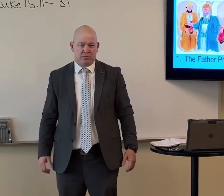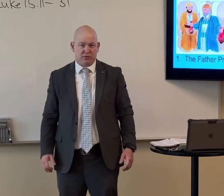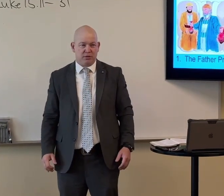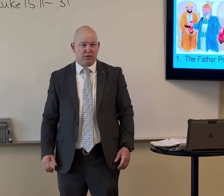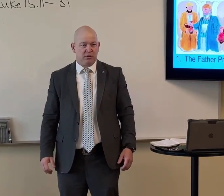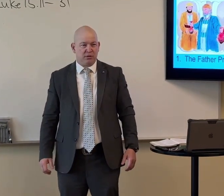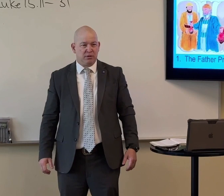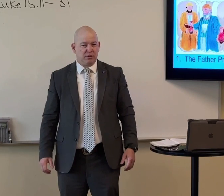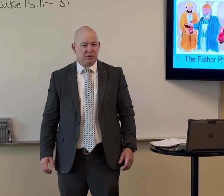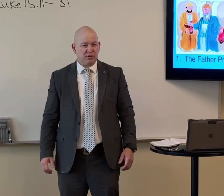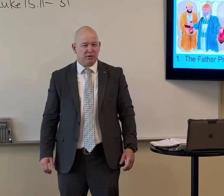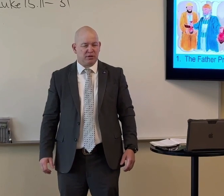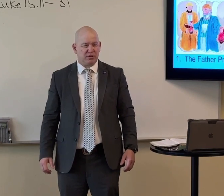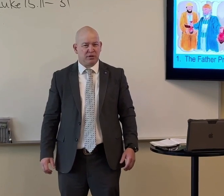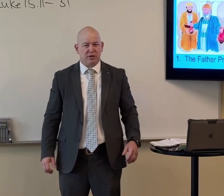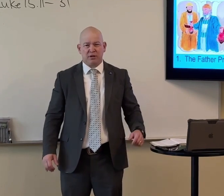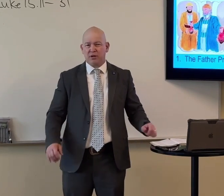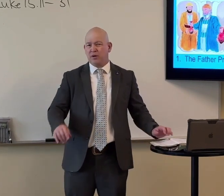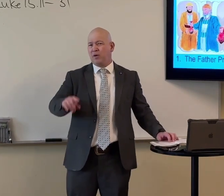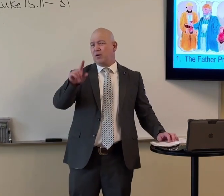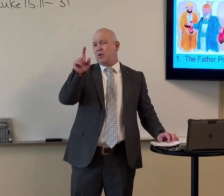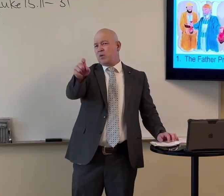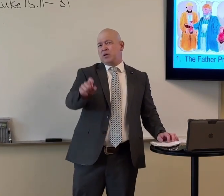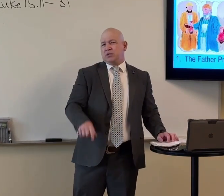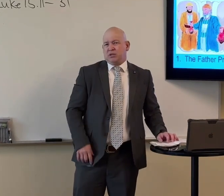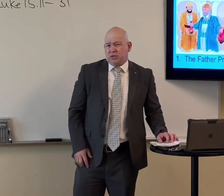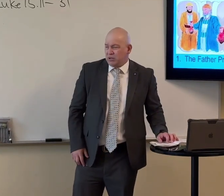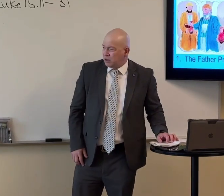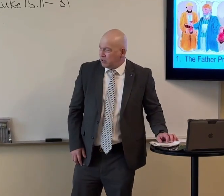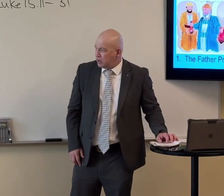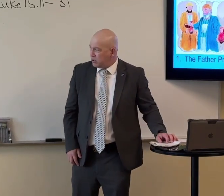more. I want it now. But my question.